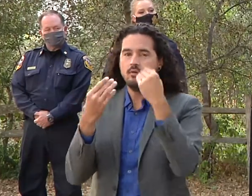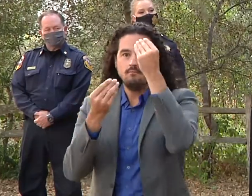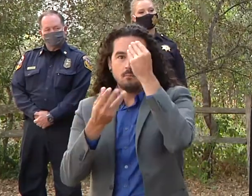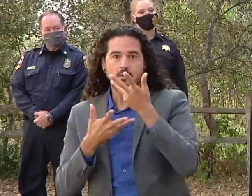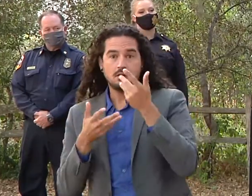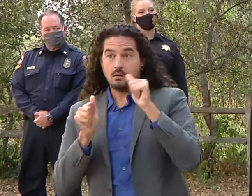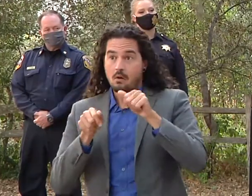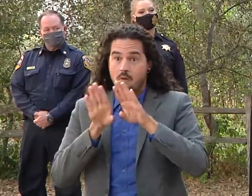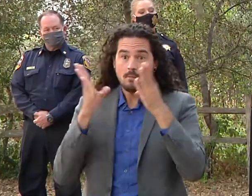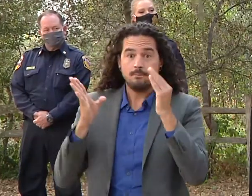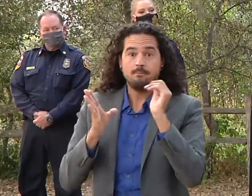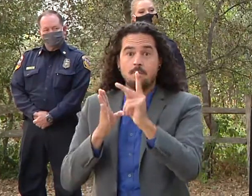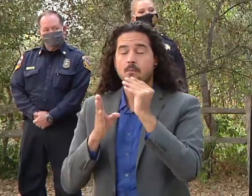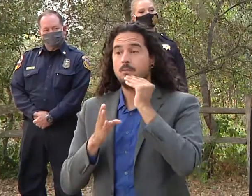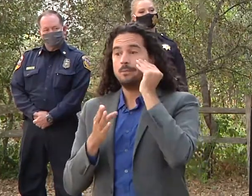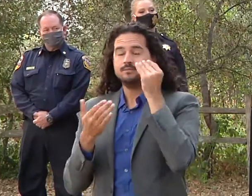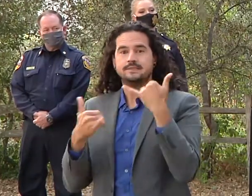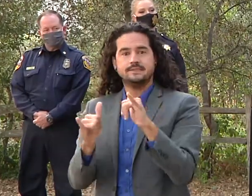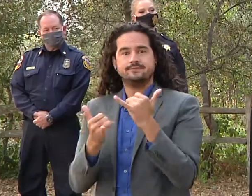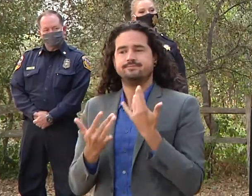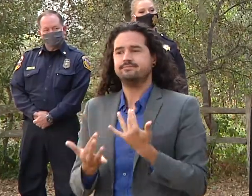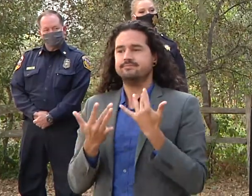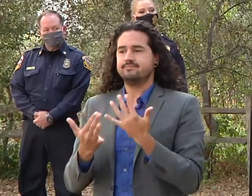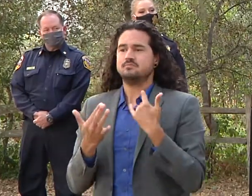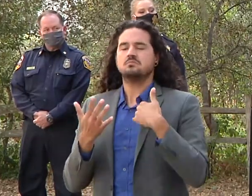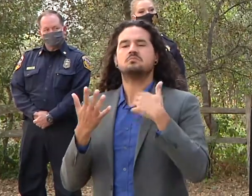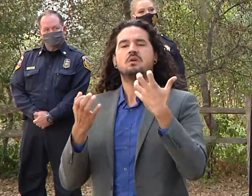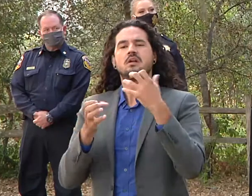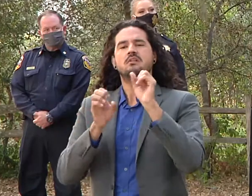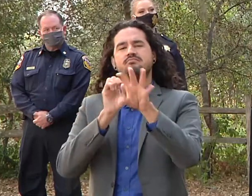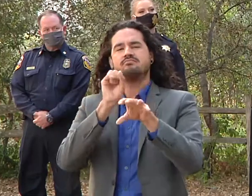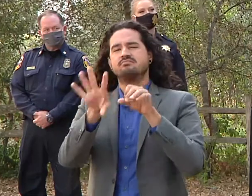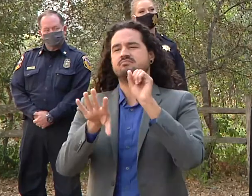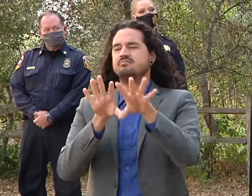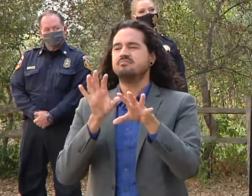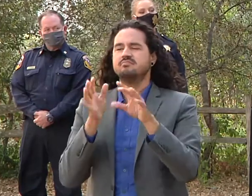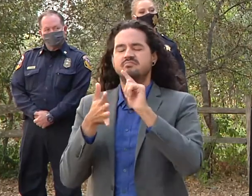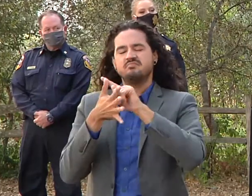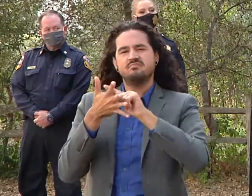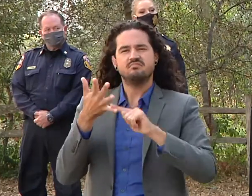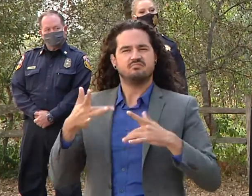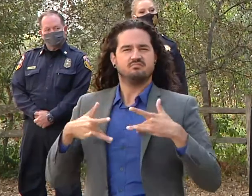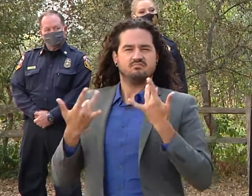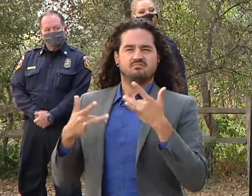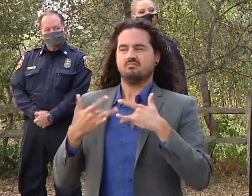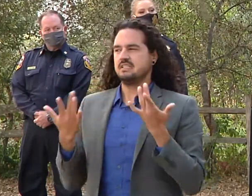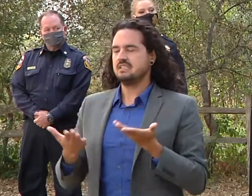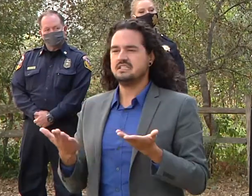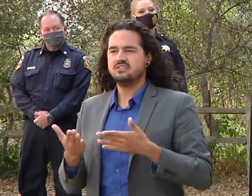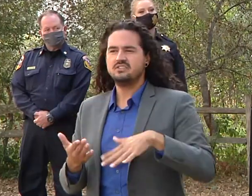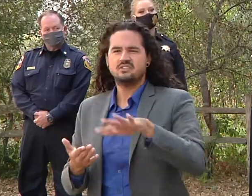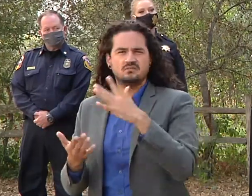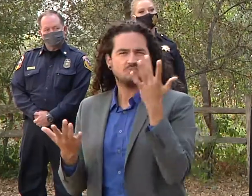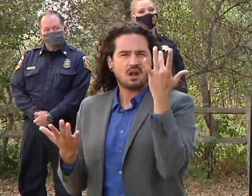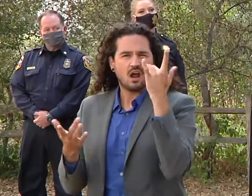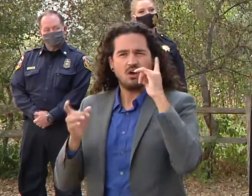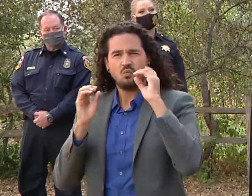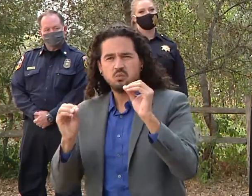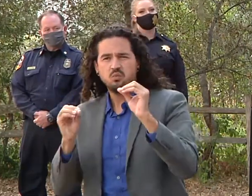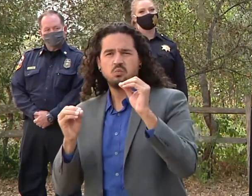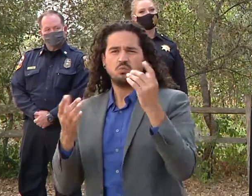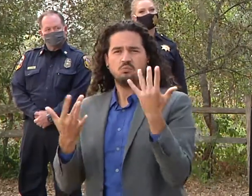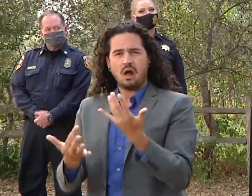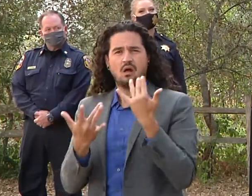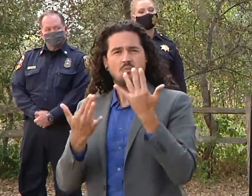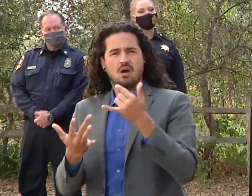what i wanted to do is is really provide some perspective on what's going on because it's uh myself the sheriff